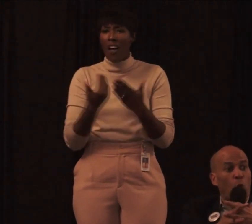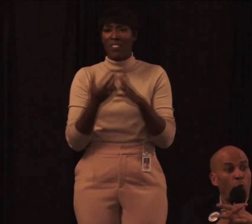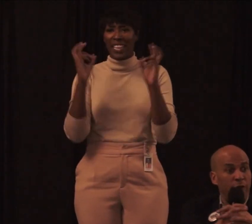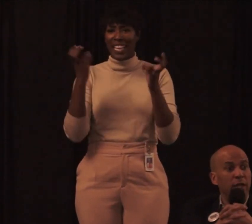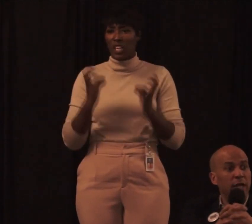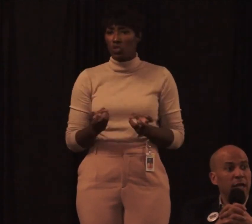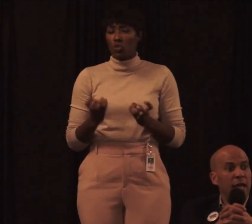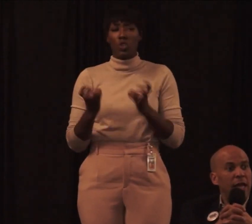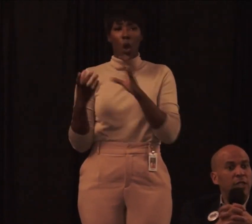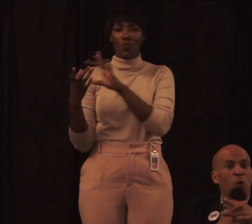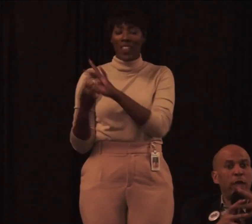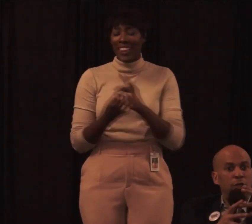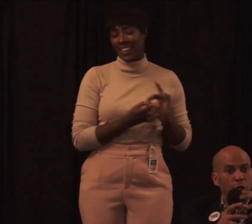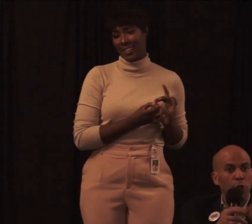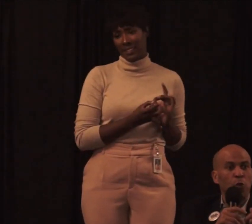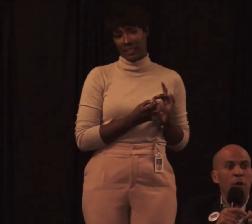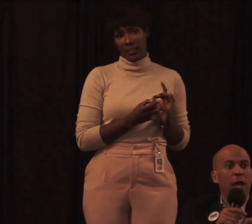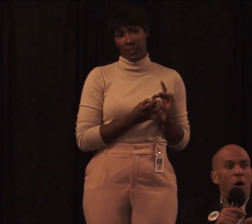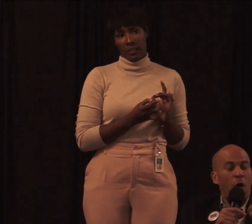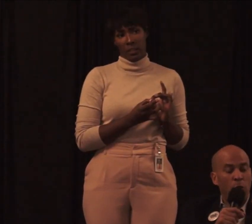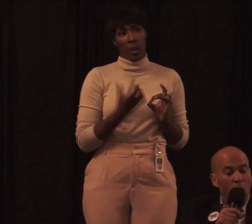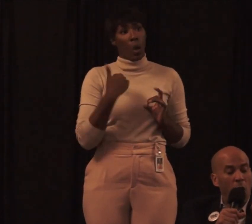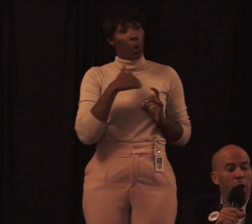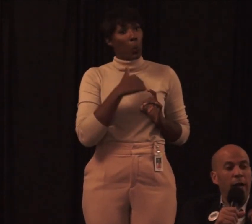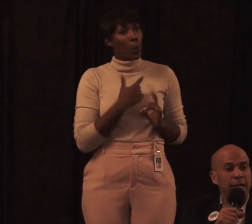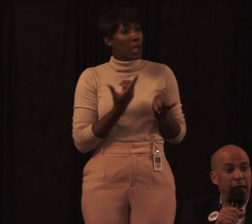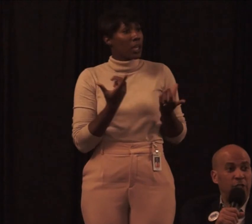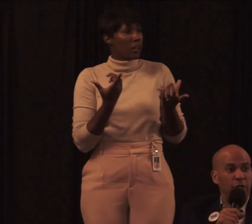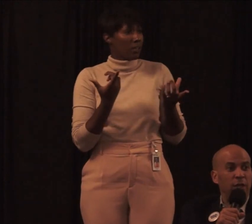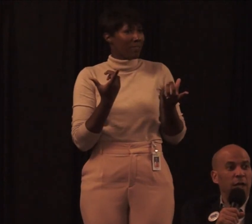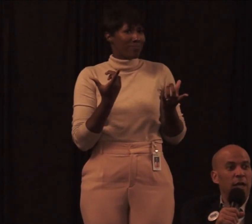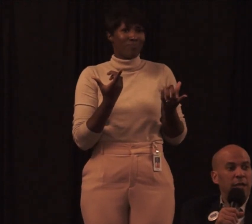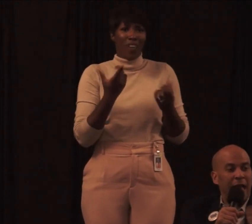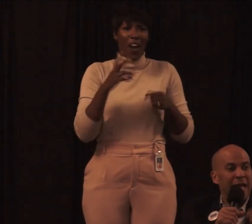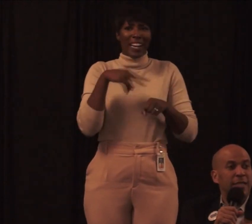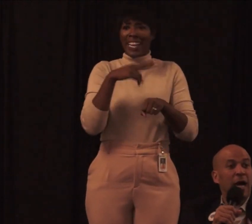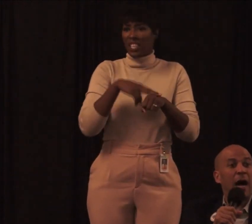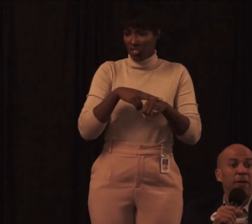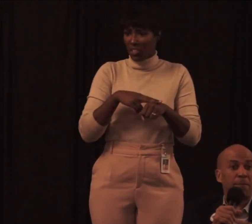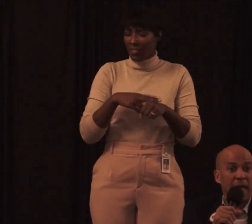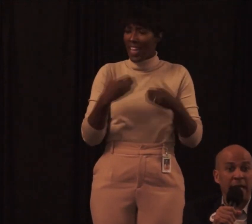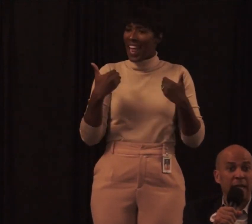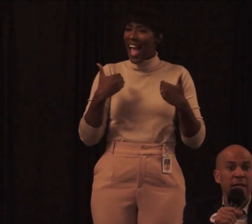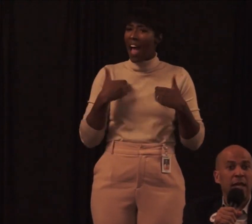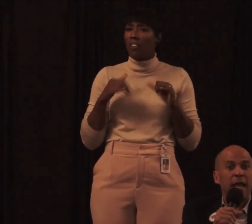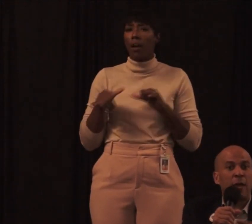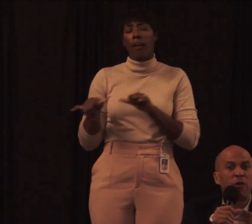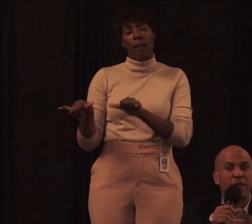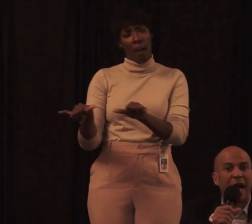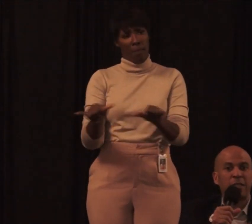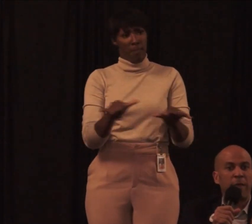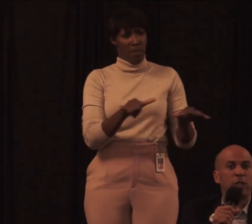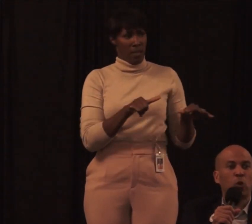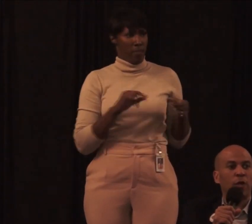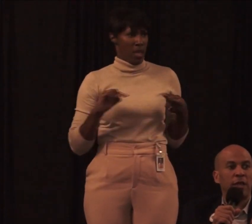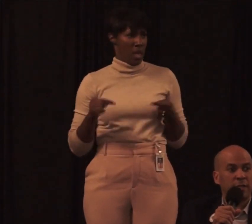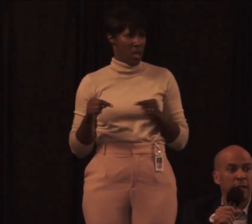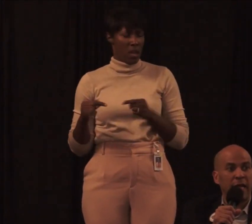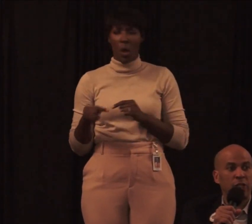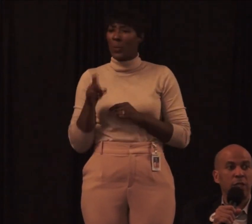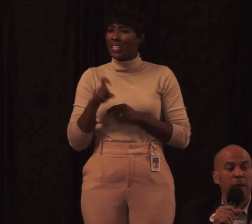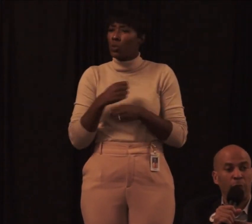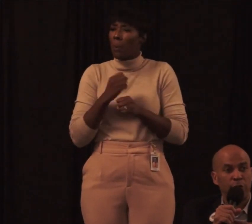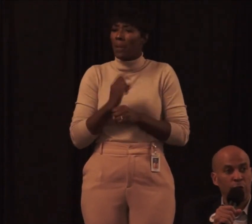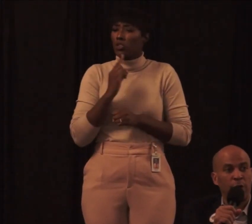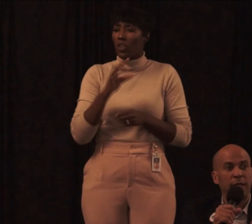interwoven. And so we do, we are a nation that has common pain. And we've got to make sure that